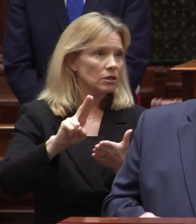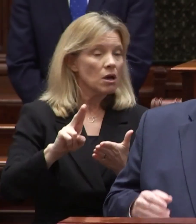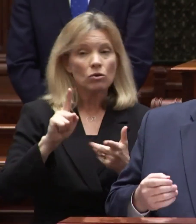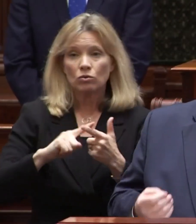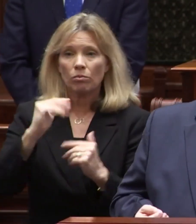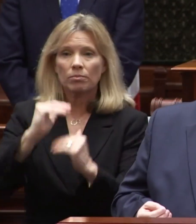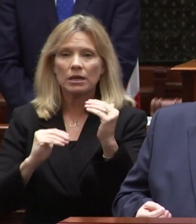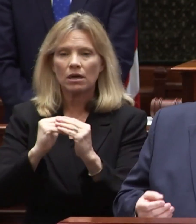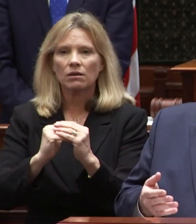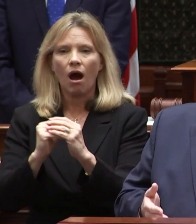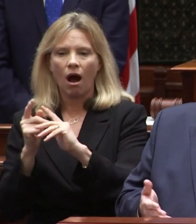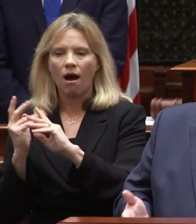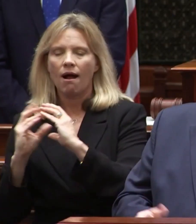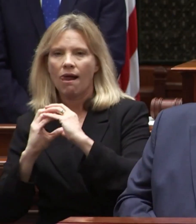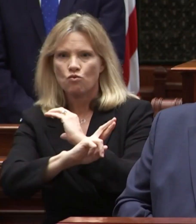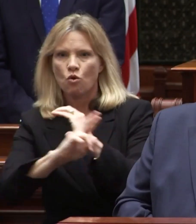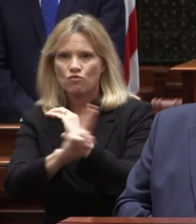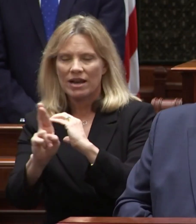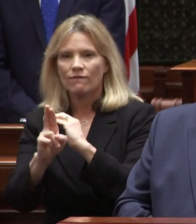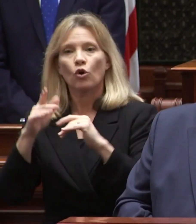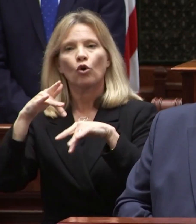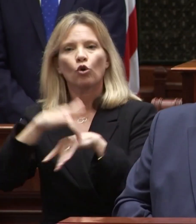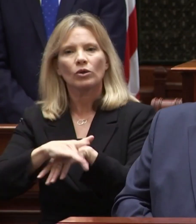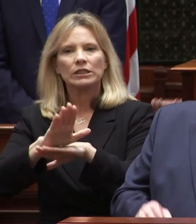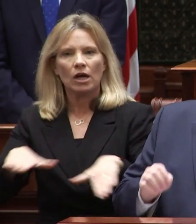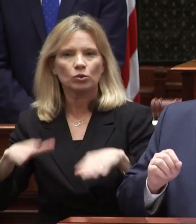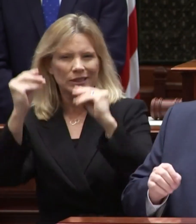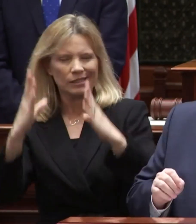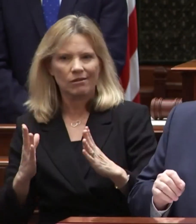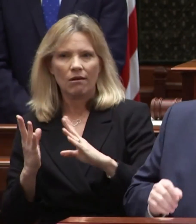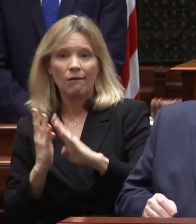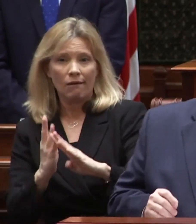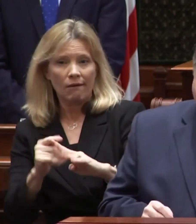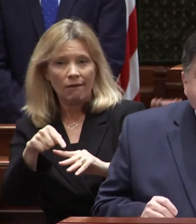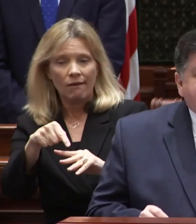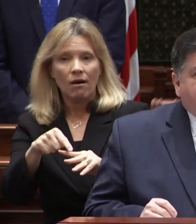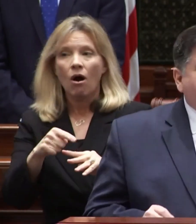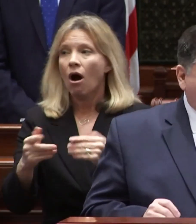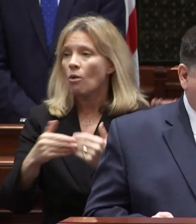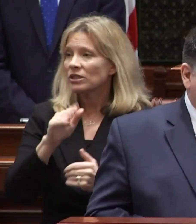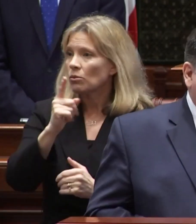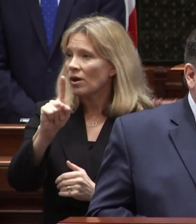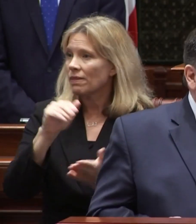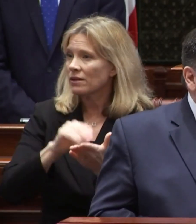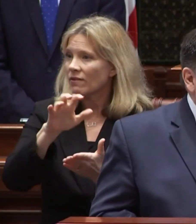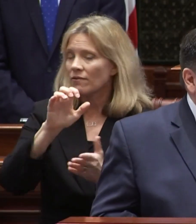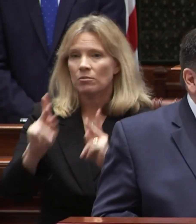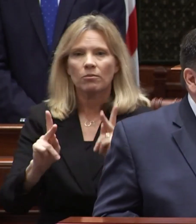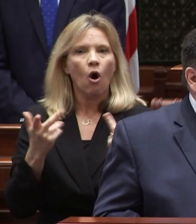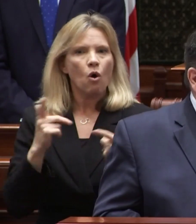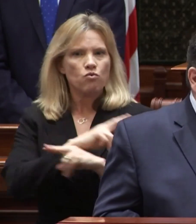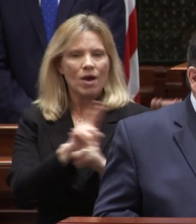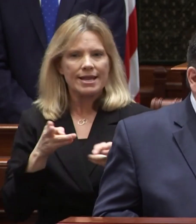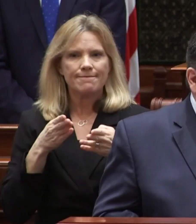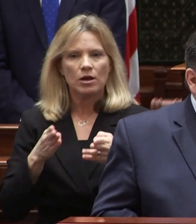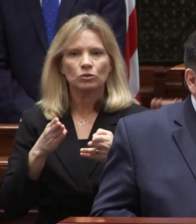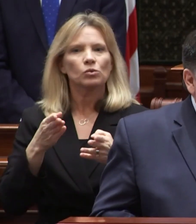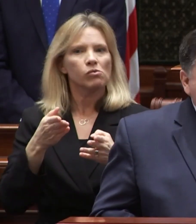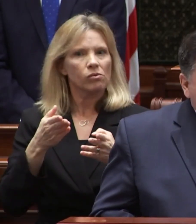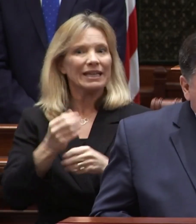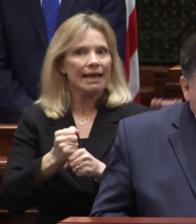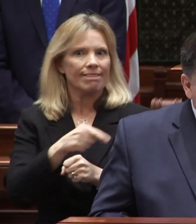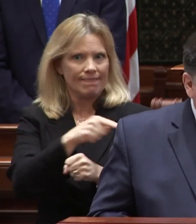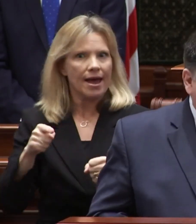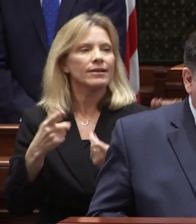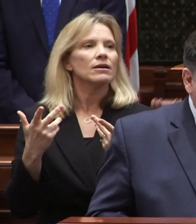to build a pipeline of early childhood educators already nearly 1500 people are on a path to get upskilled